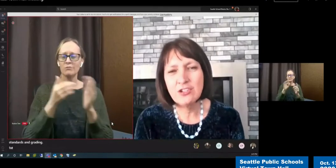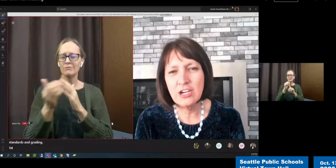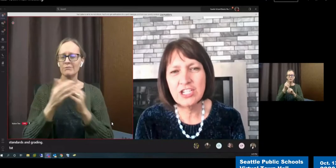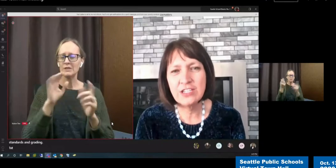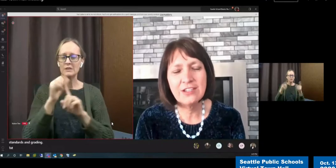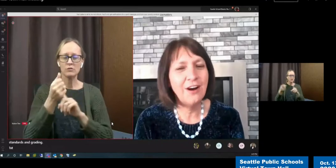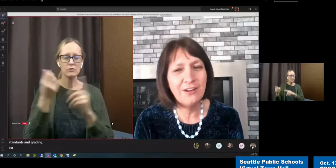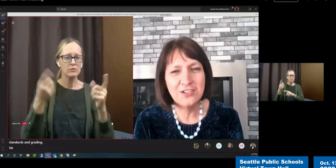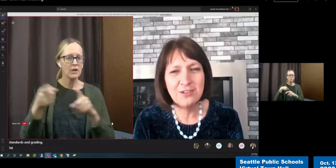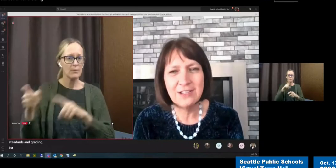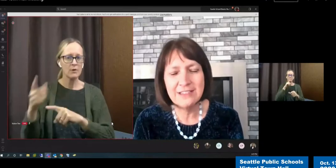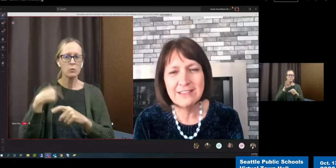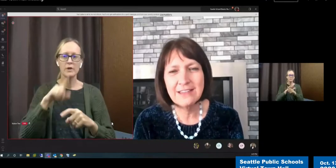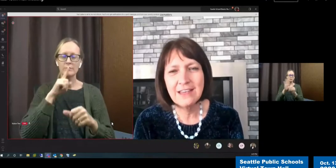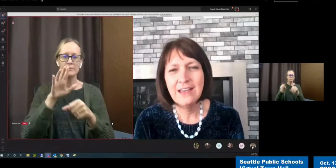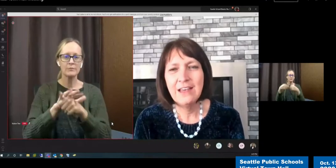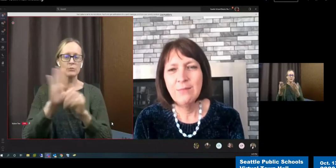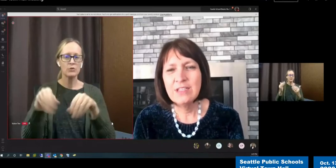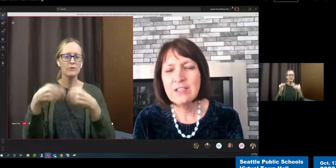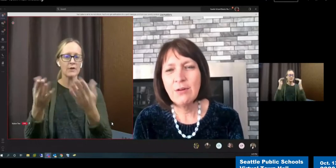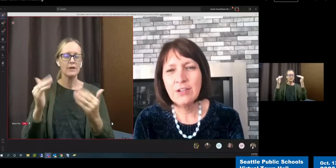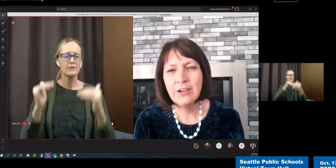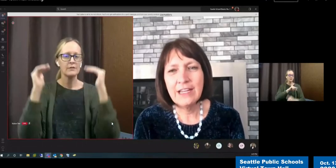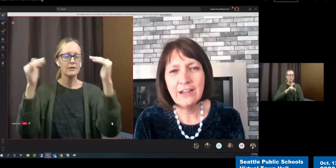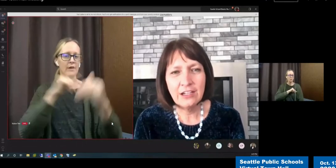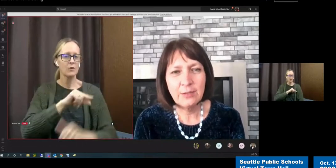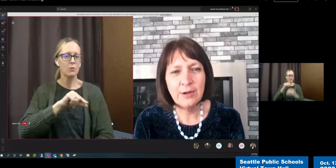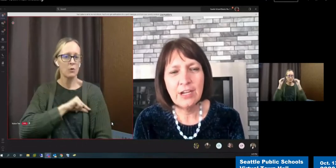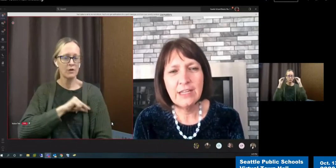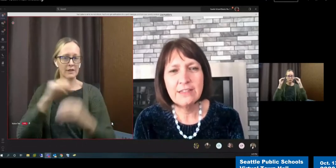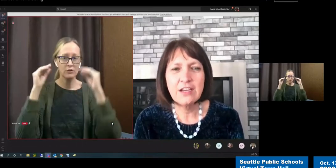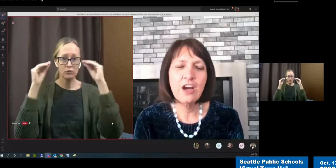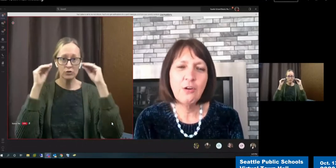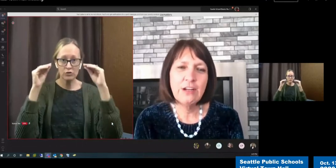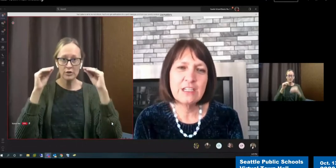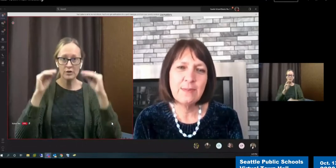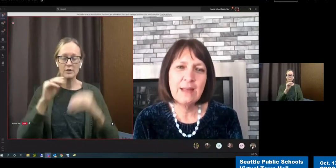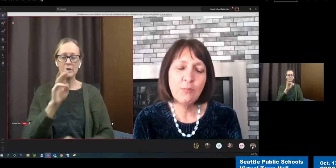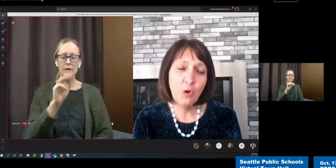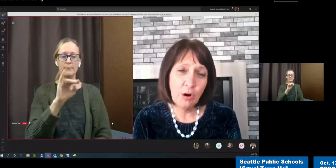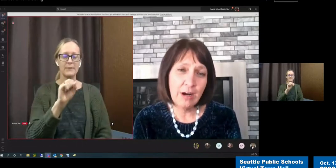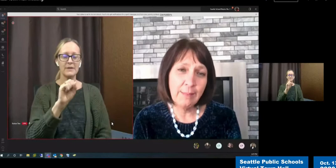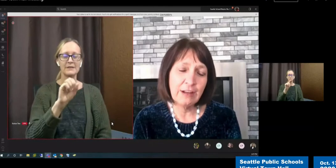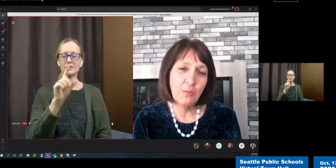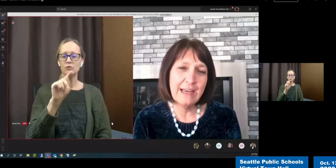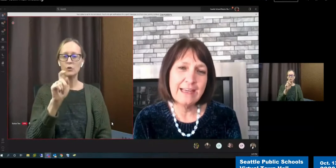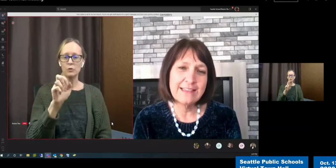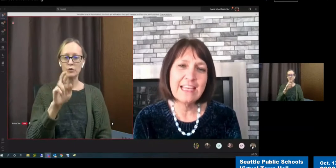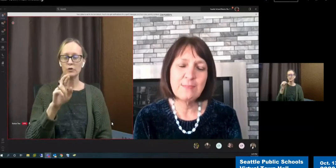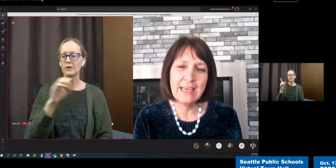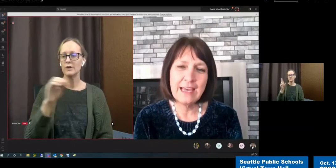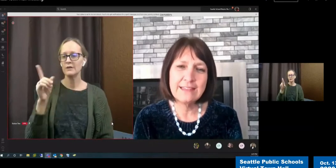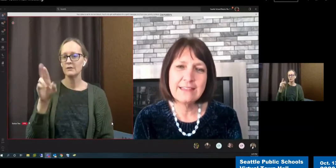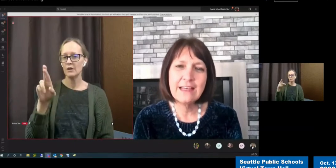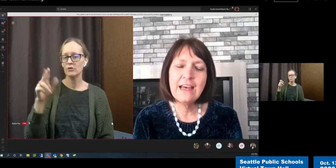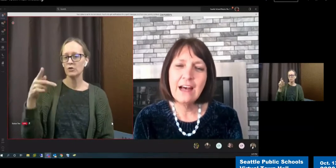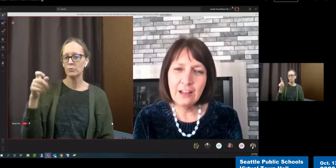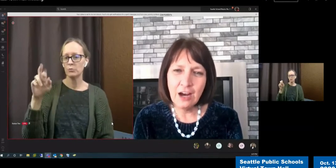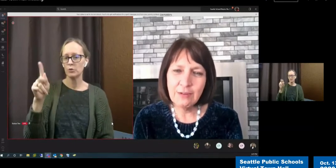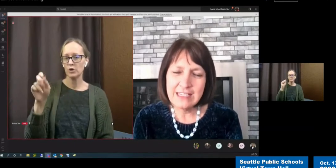instruction to all students. Ms. Toner and Dr. Perkins are going to explain more about the ways SPS,